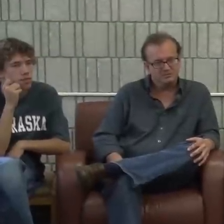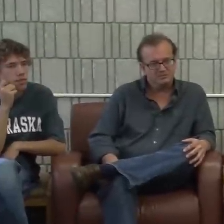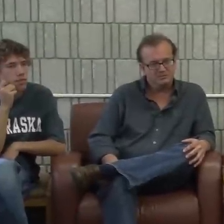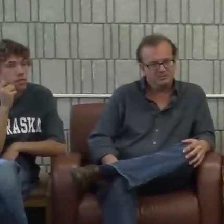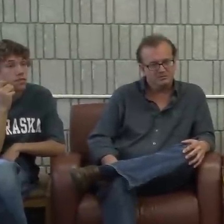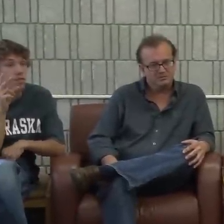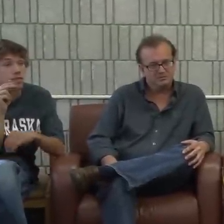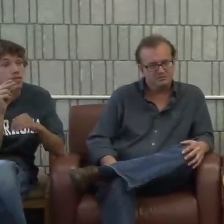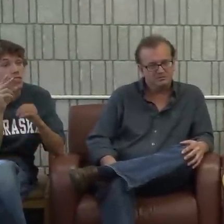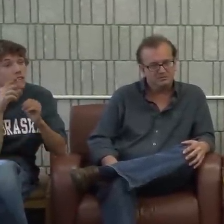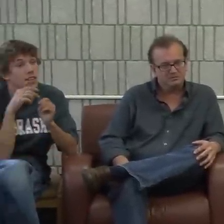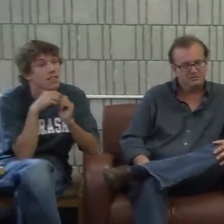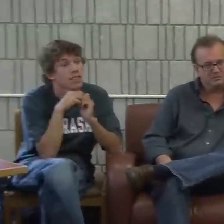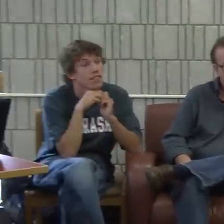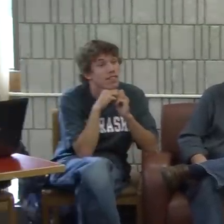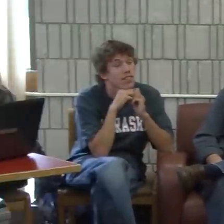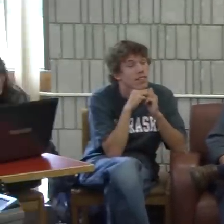Or are you in classes now?